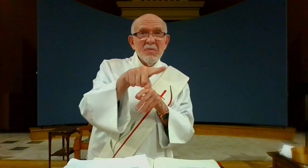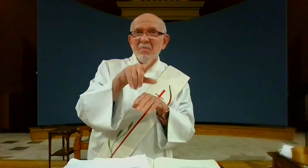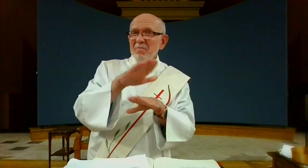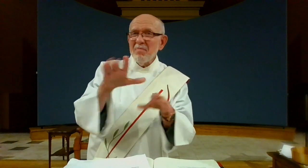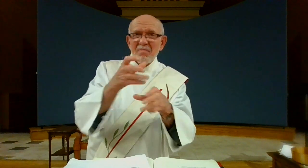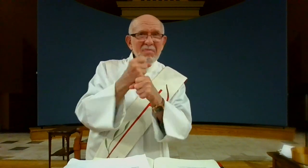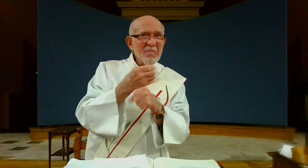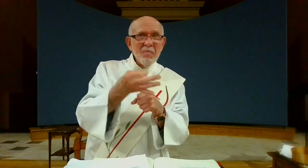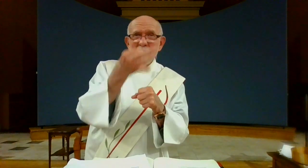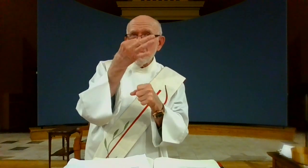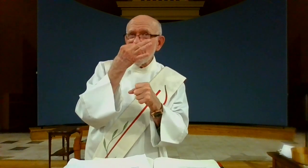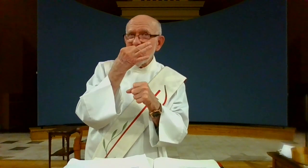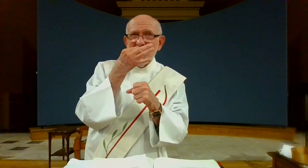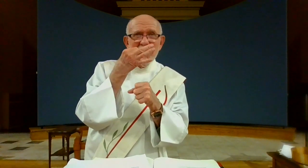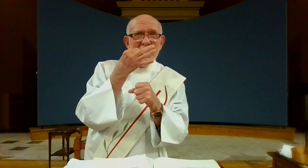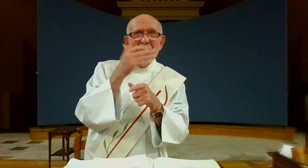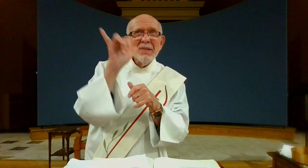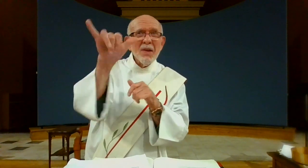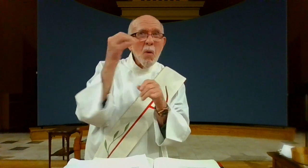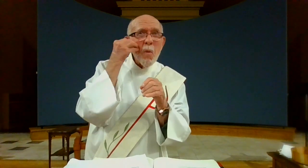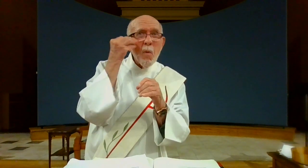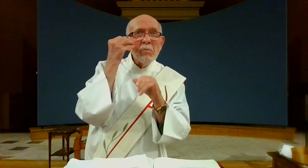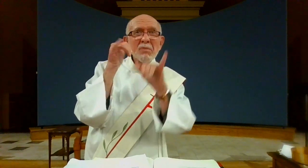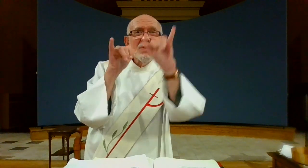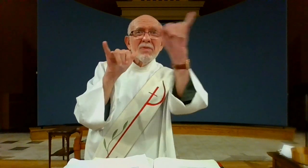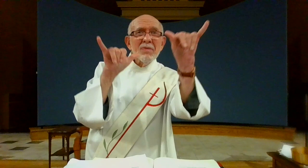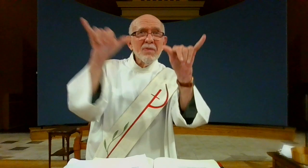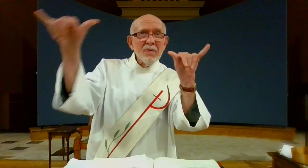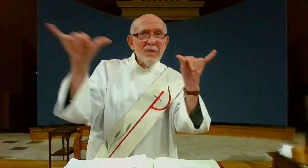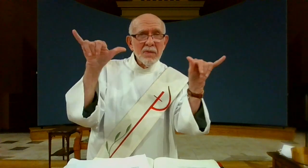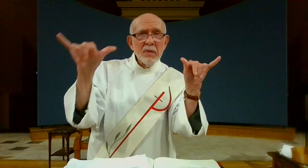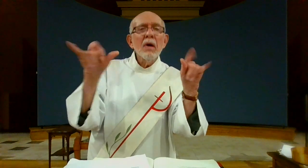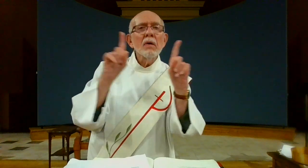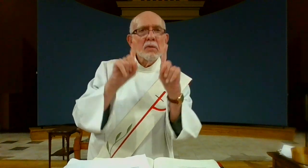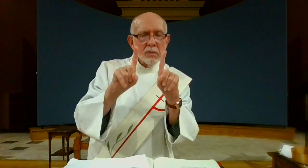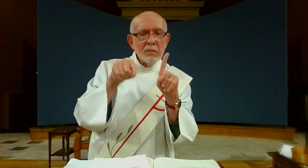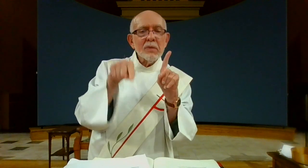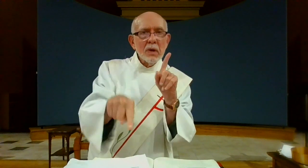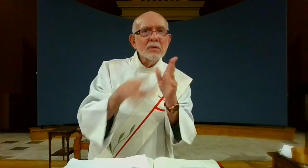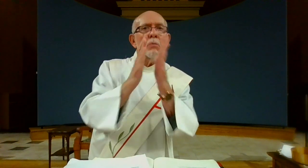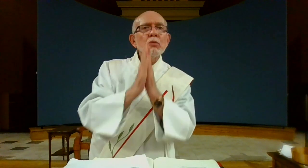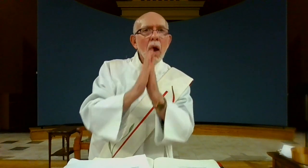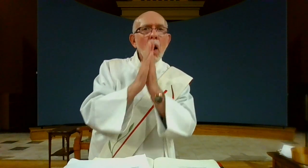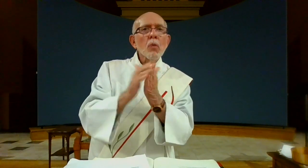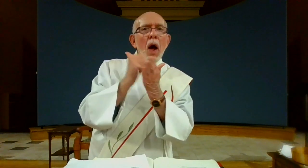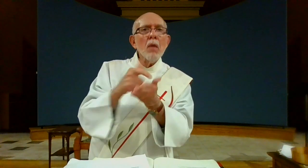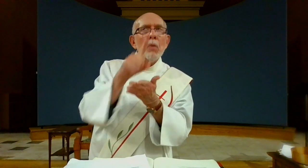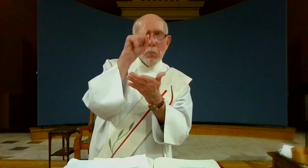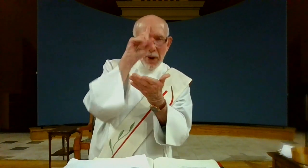This prayer is for those of you who cannot receive communion today But have faith,